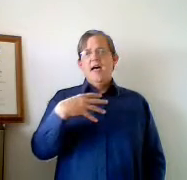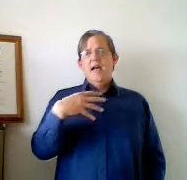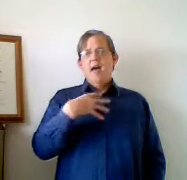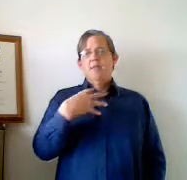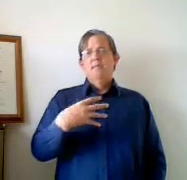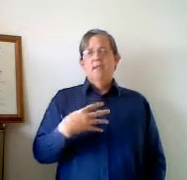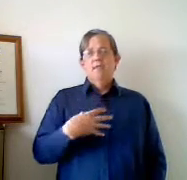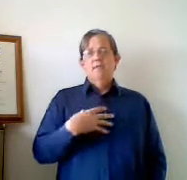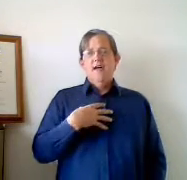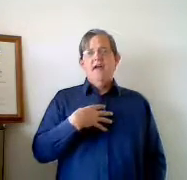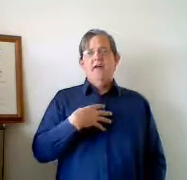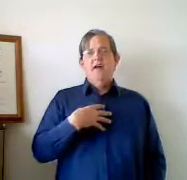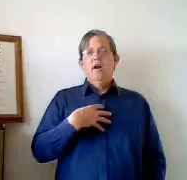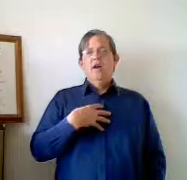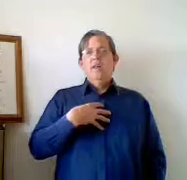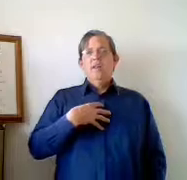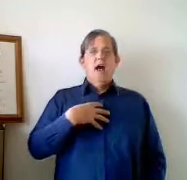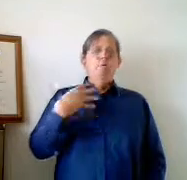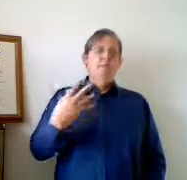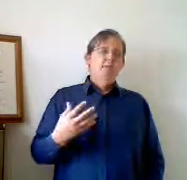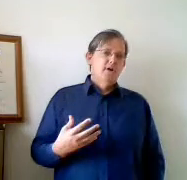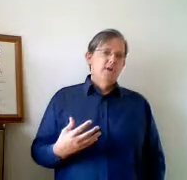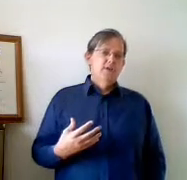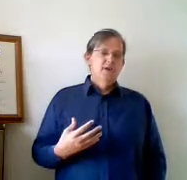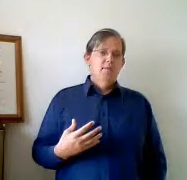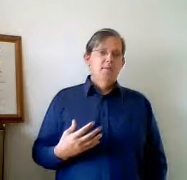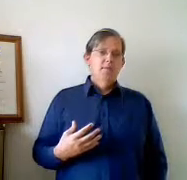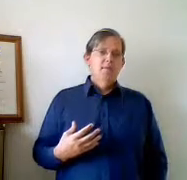I am the important factor here. That I am going to be the person who is helping them.